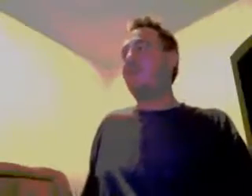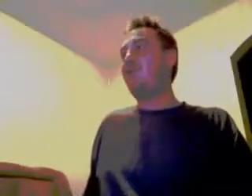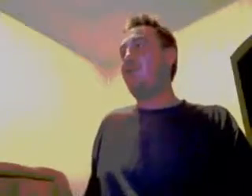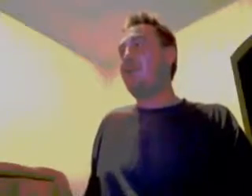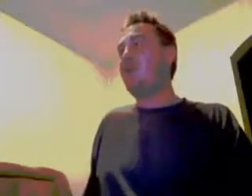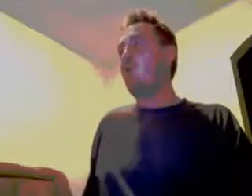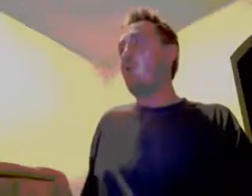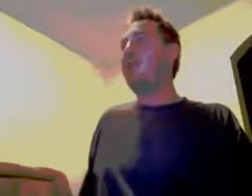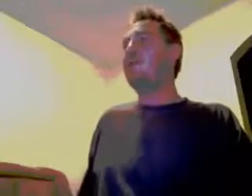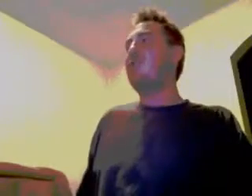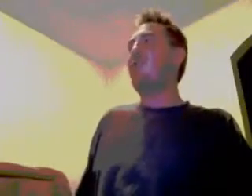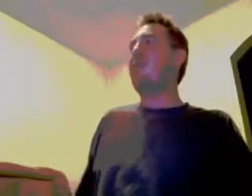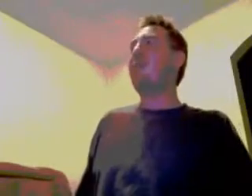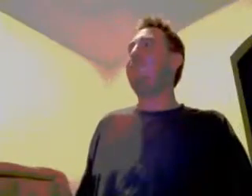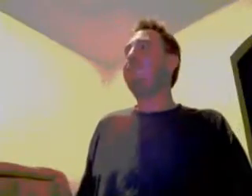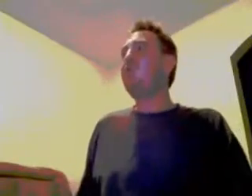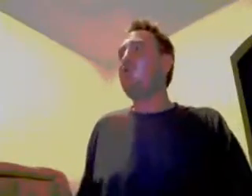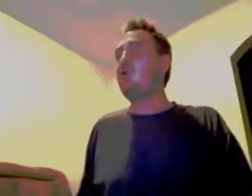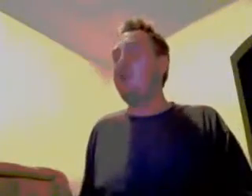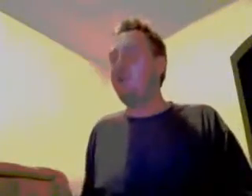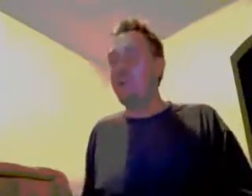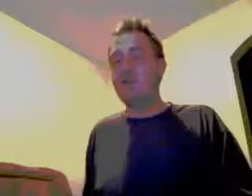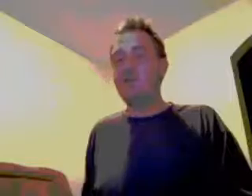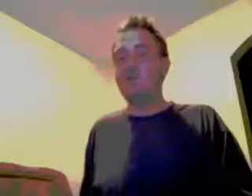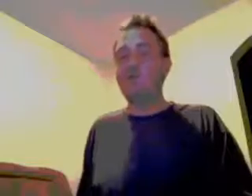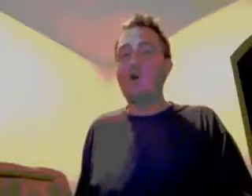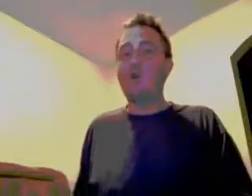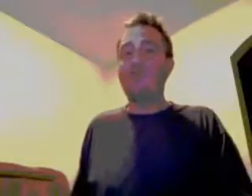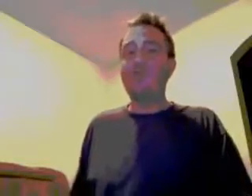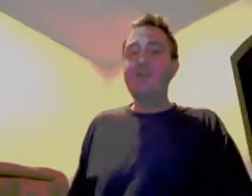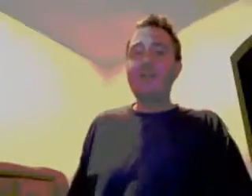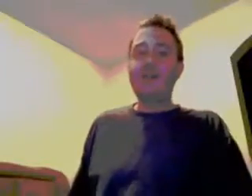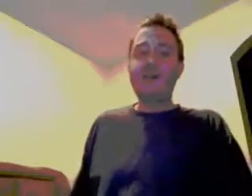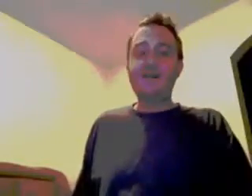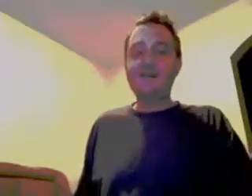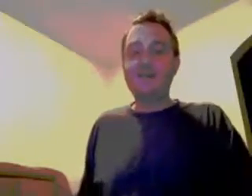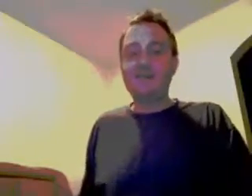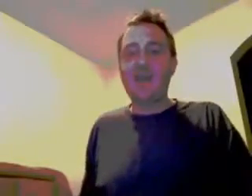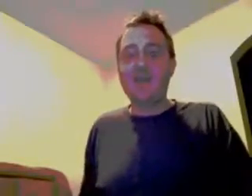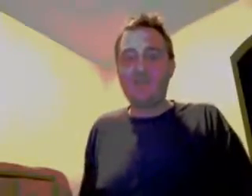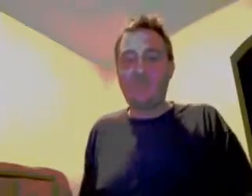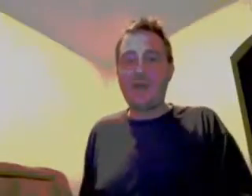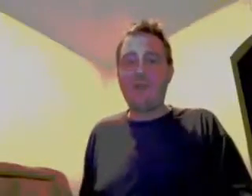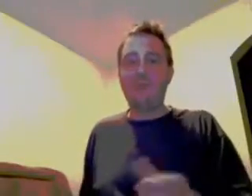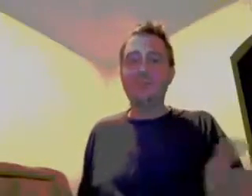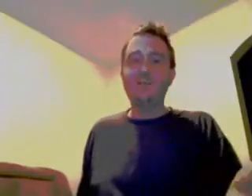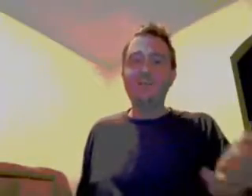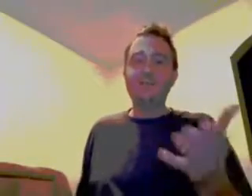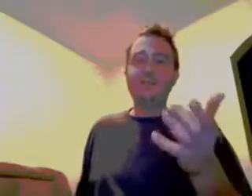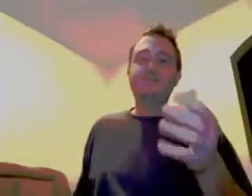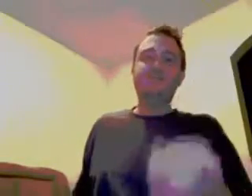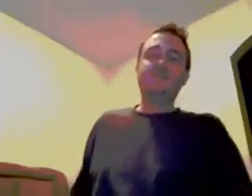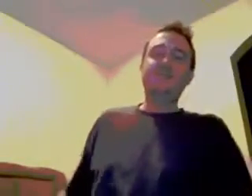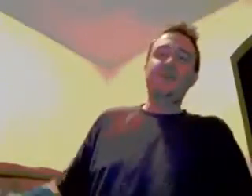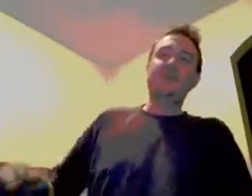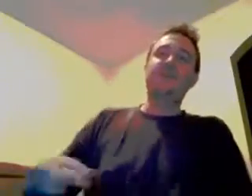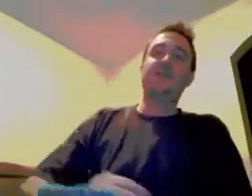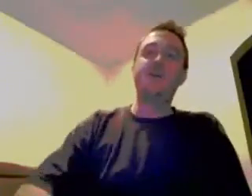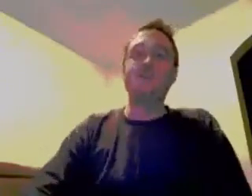get their beak wet so they can drink from the trough that is taxpayer, you know,